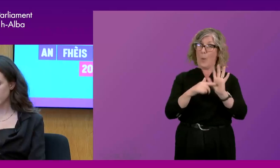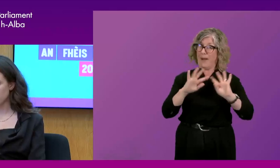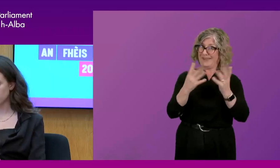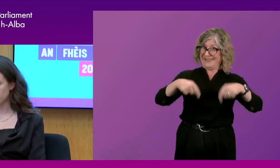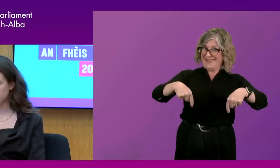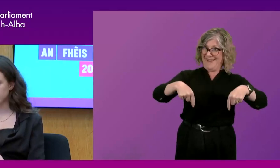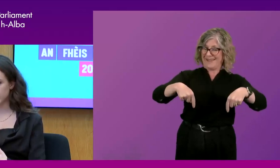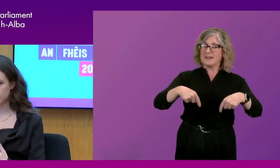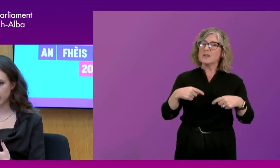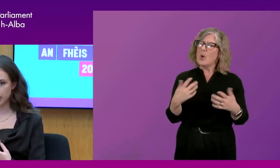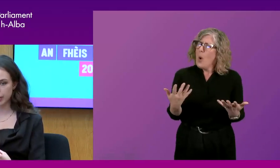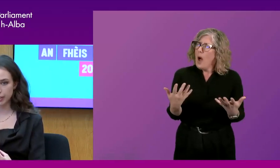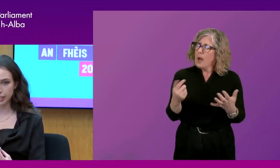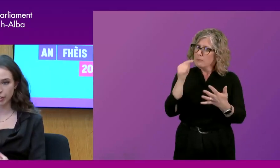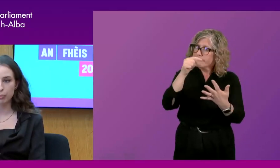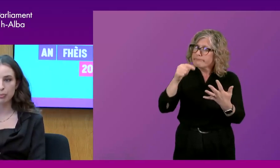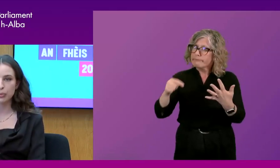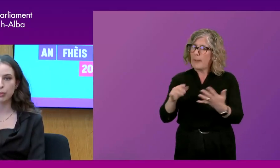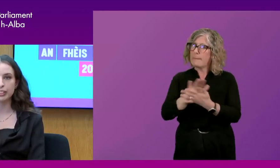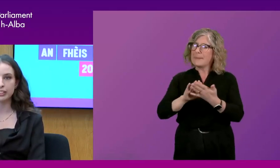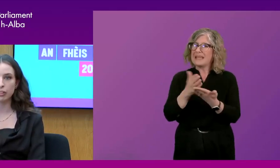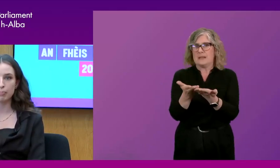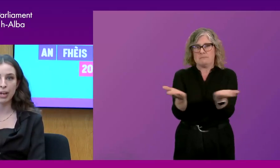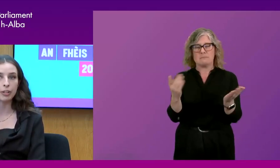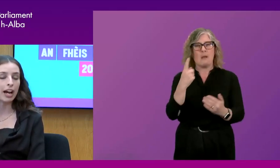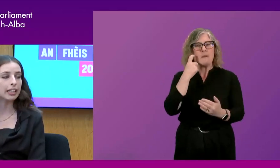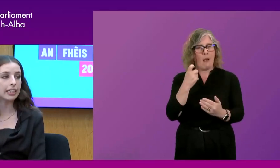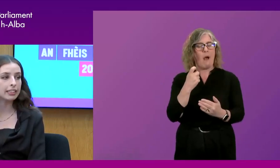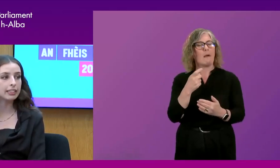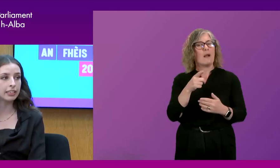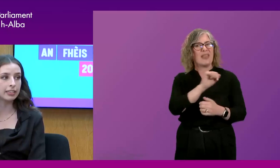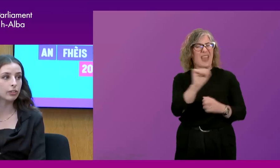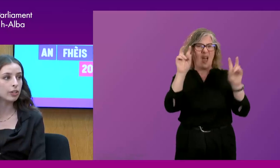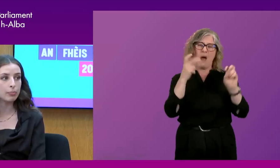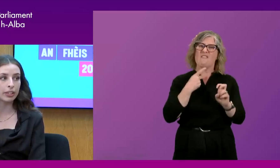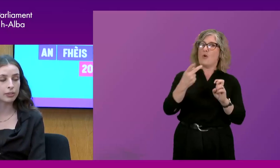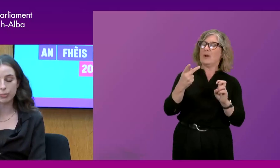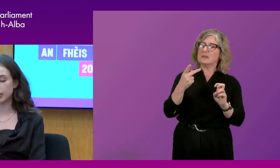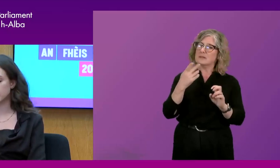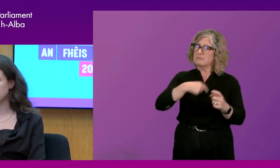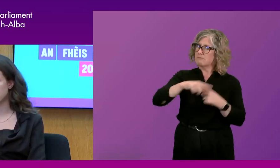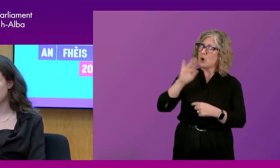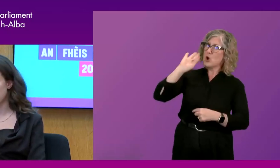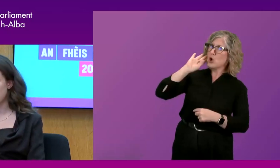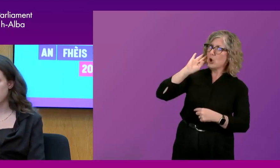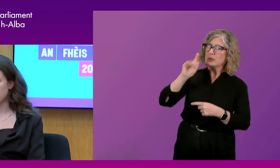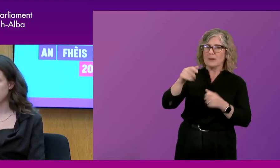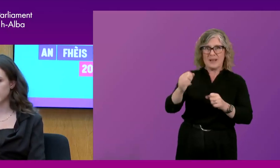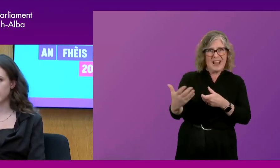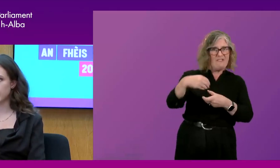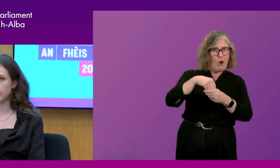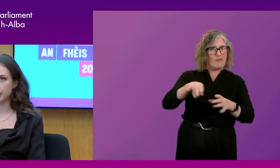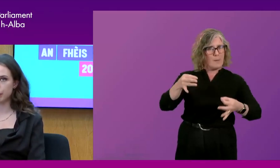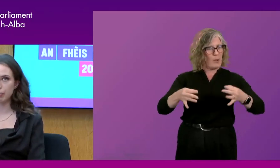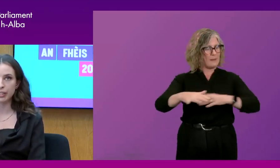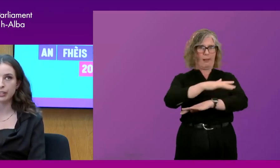And all of these things means that young people's voices are better highlighted in Scottish political spaces. And I